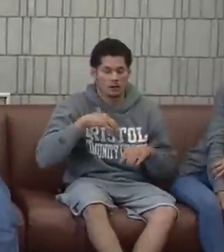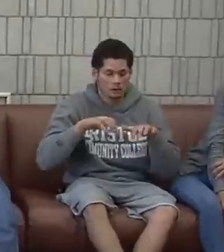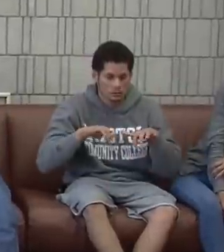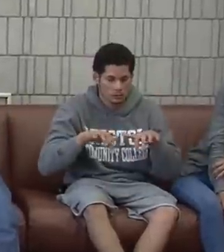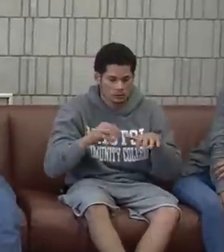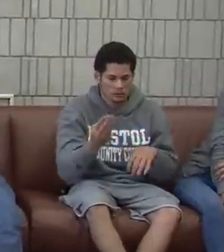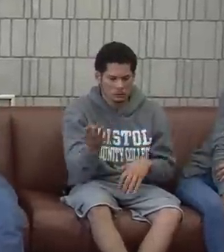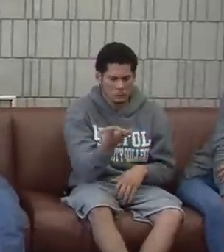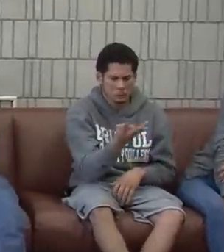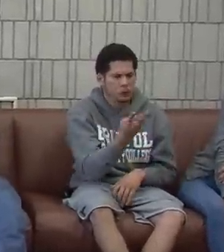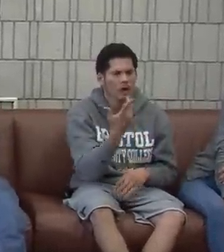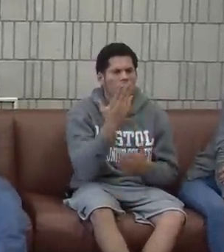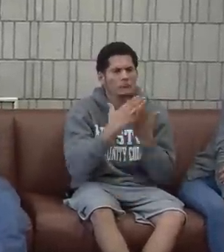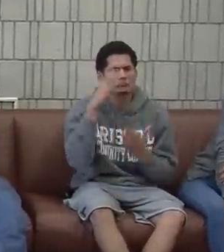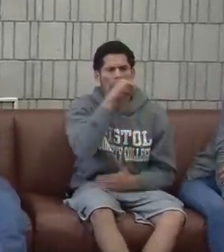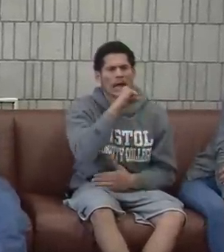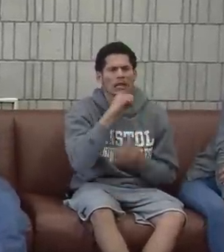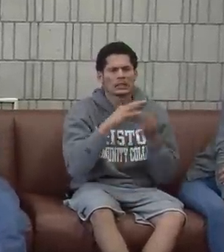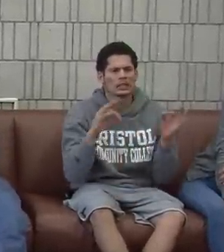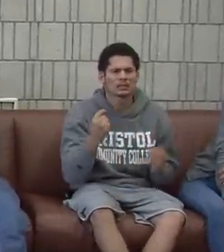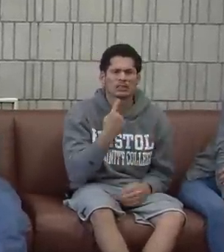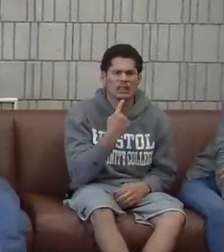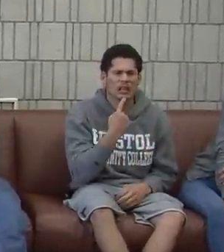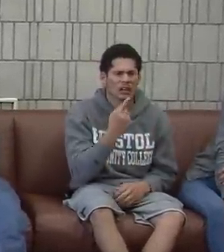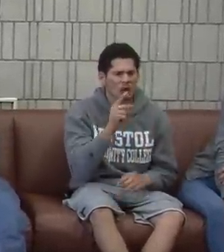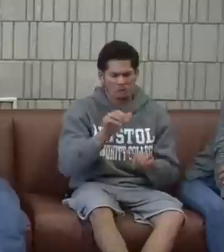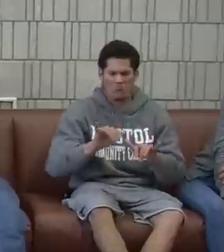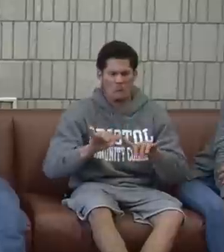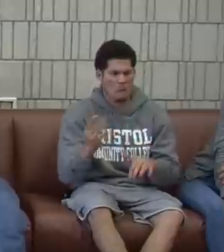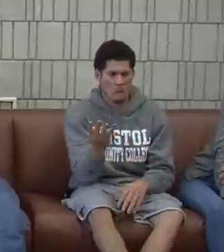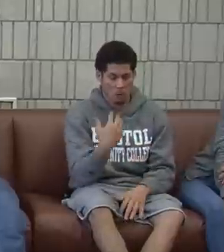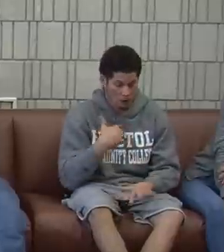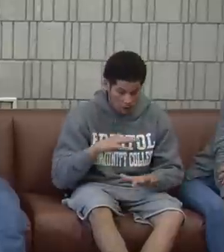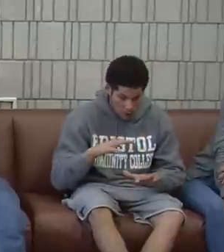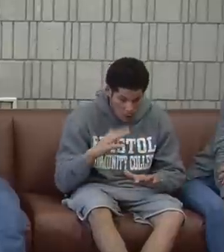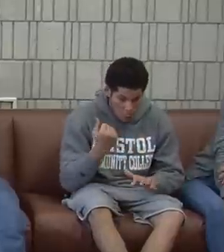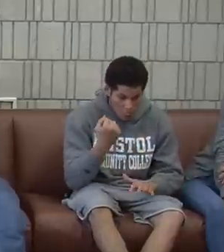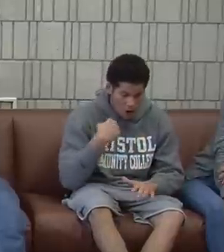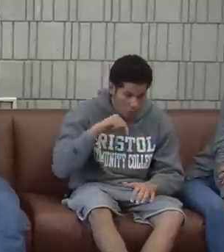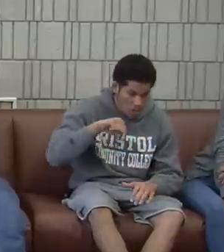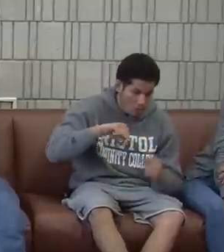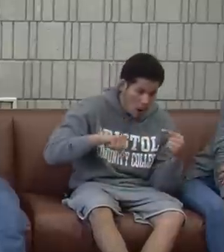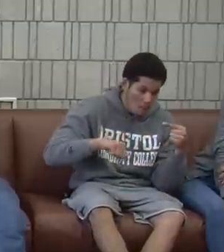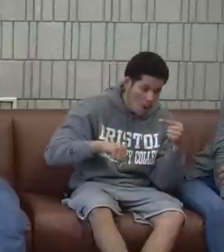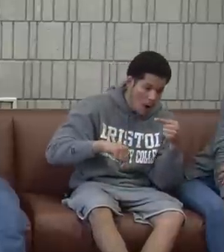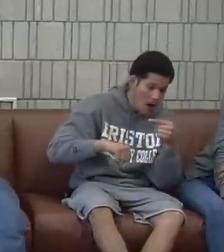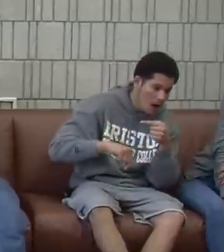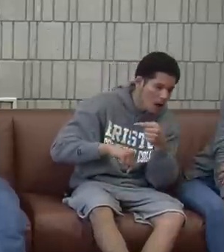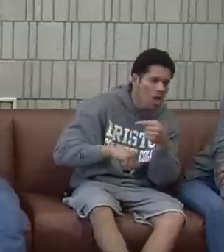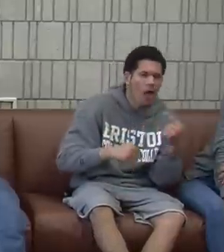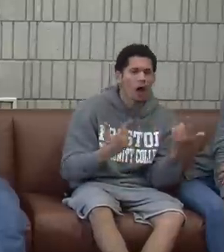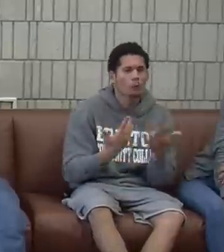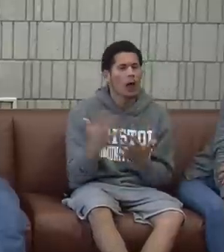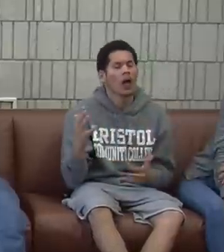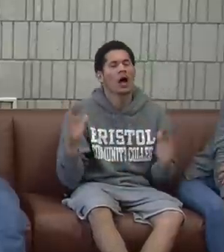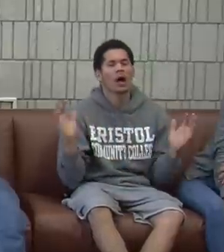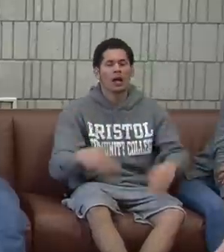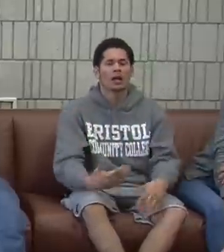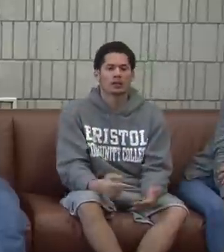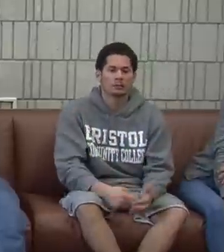but with the TTY, sometimes you miss things because people are typing so fast. I'm like, whoa, whoa, whoa, whoa, whoa. Let me go back and see what they said. It was